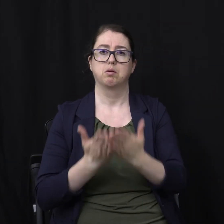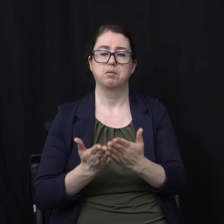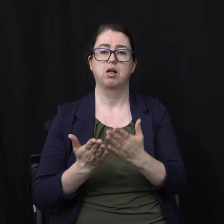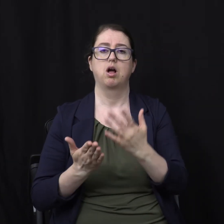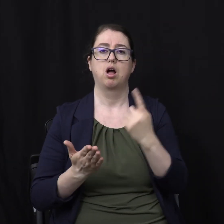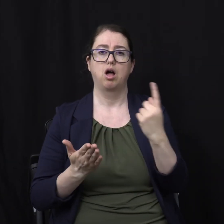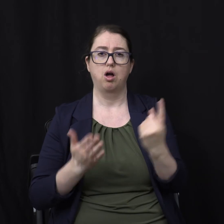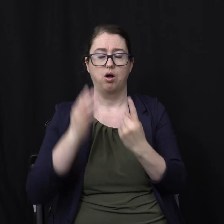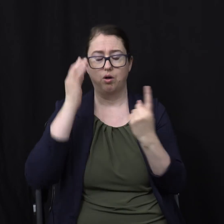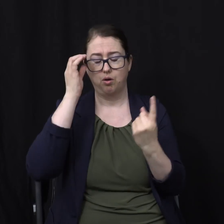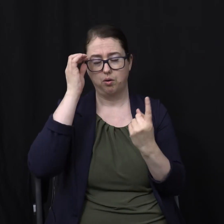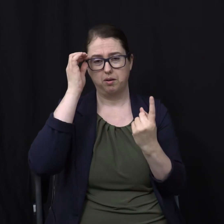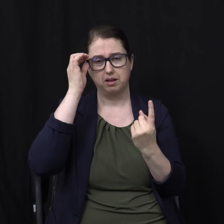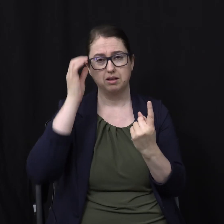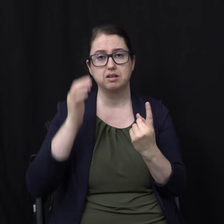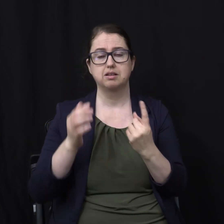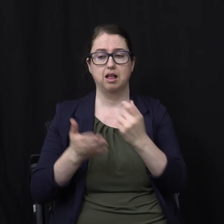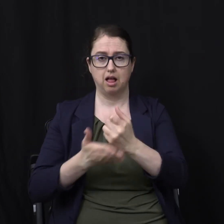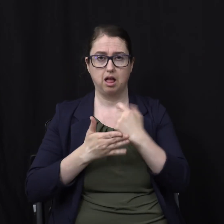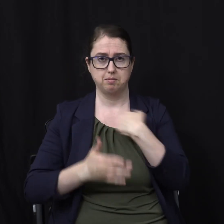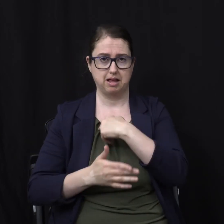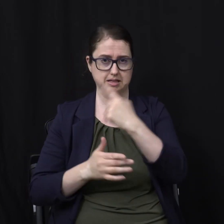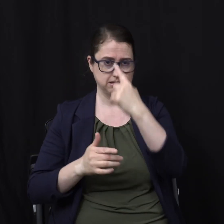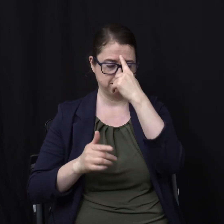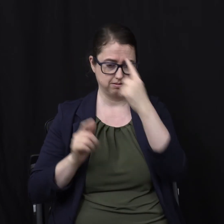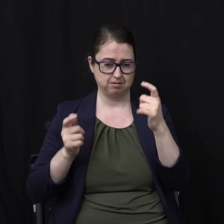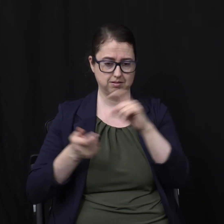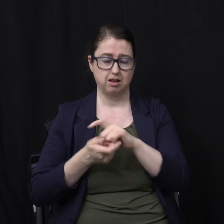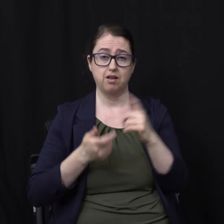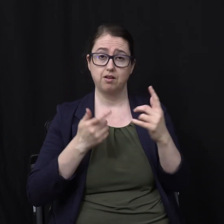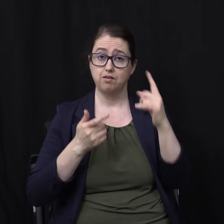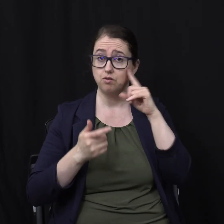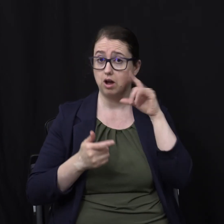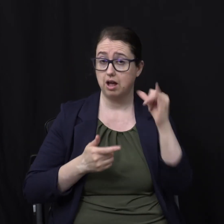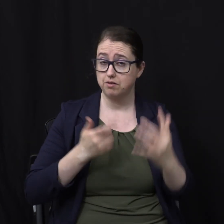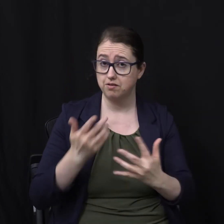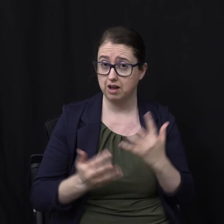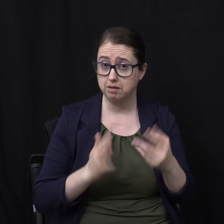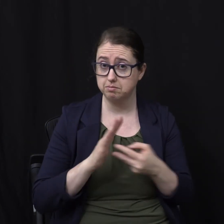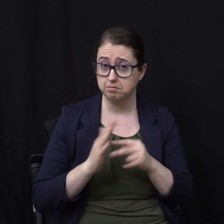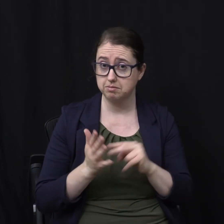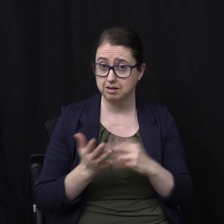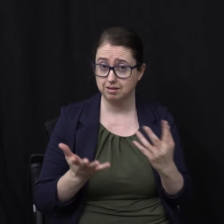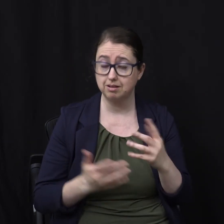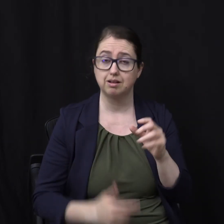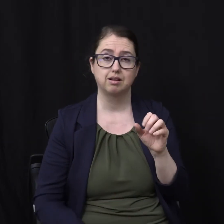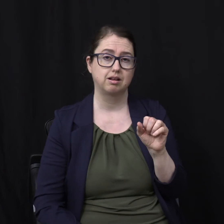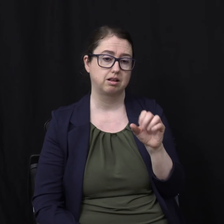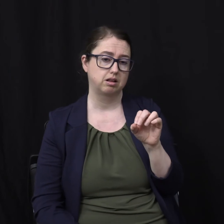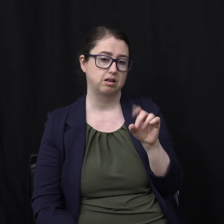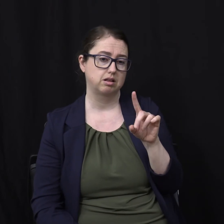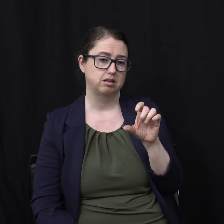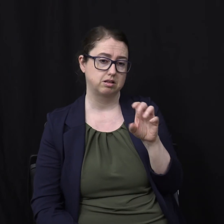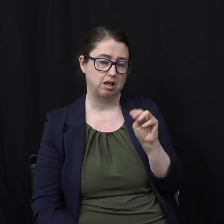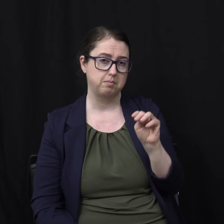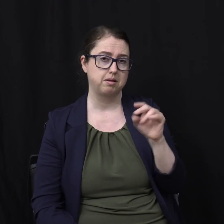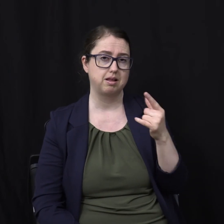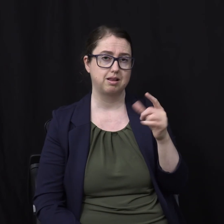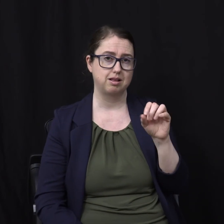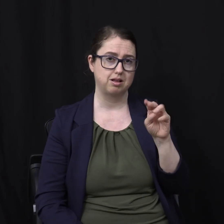Conform Transform Reform Reform Our ideas What is eternal fire? As Sodom and Gomorrah And the cities around them